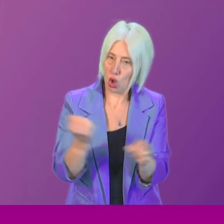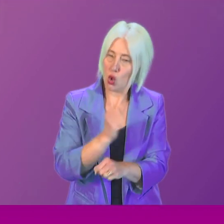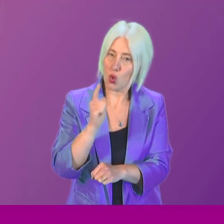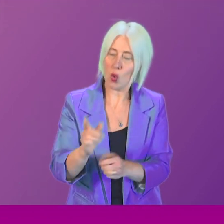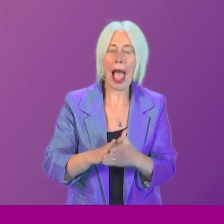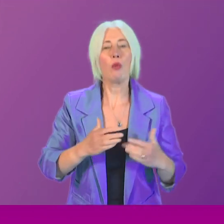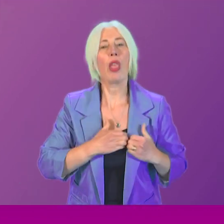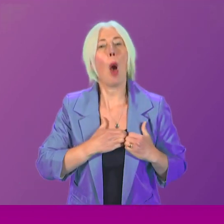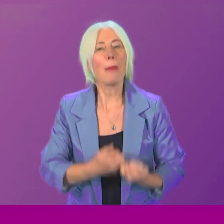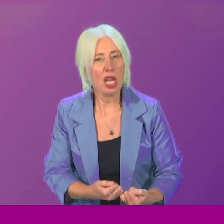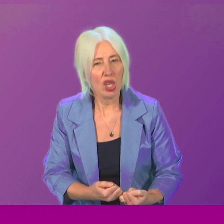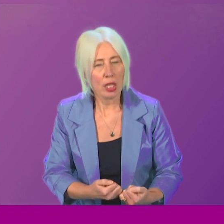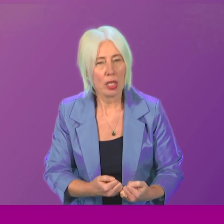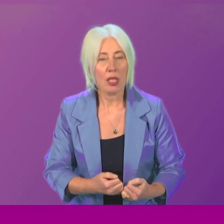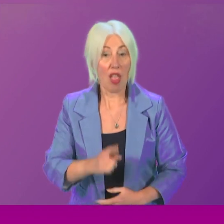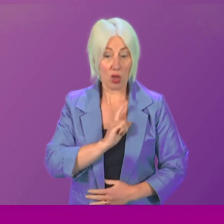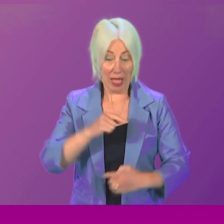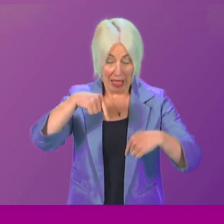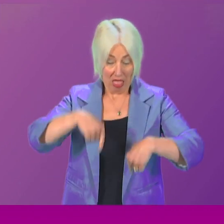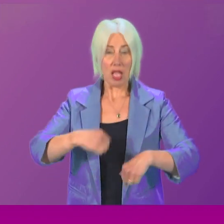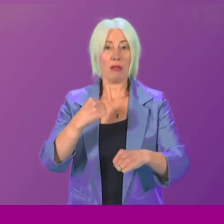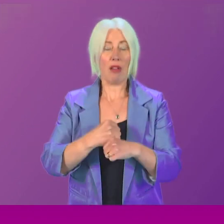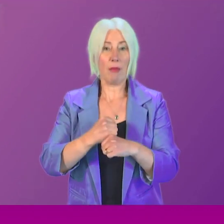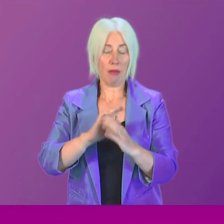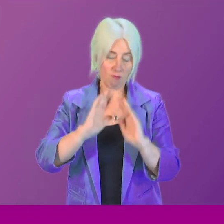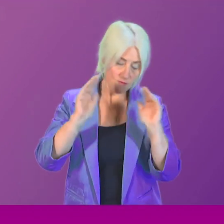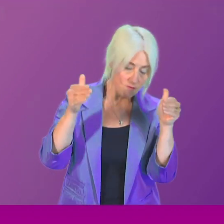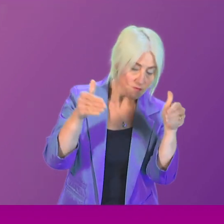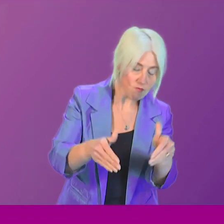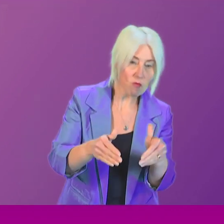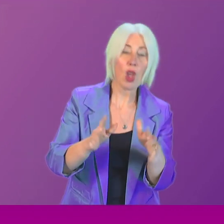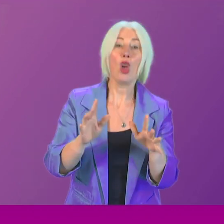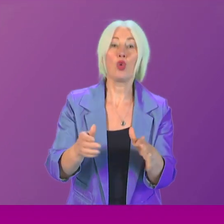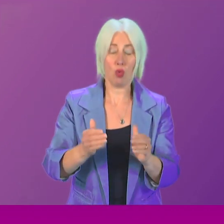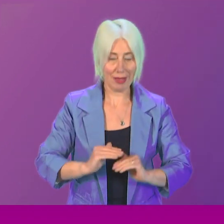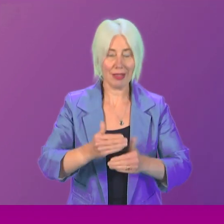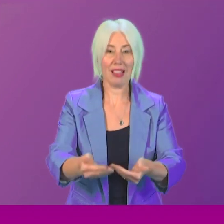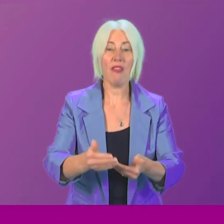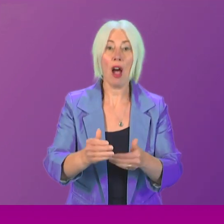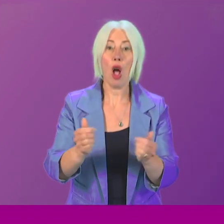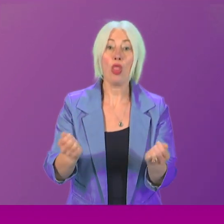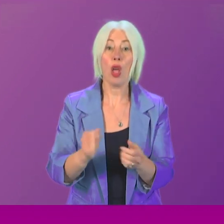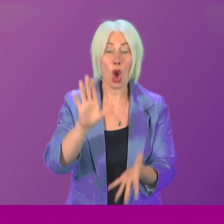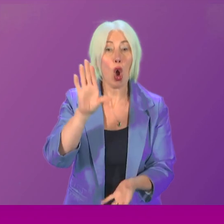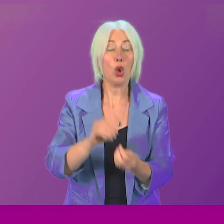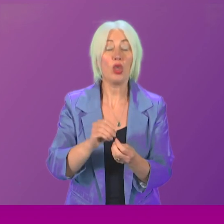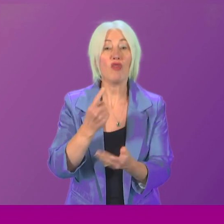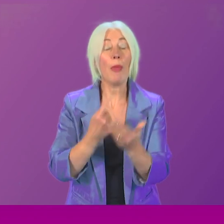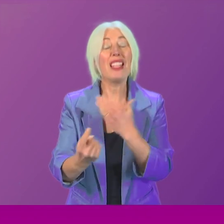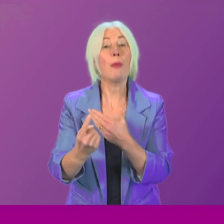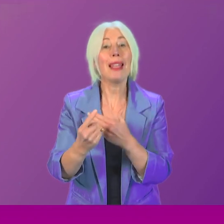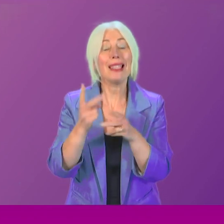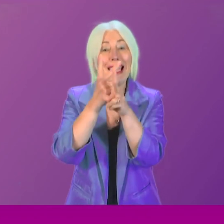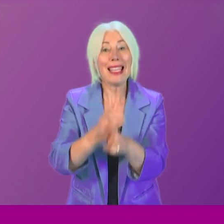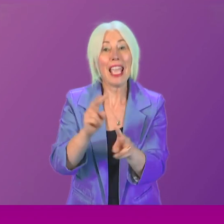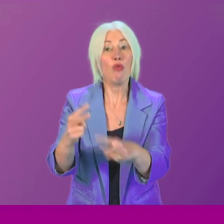as possible. That's why this Government is so focused on delivering the conclusions of the independent care review, the promise, which